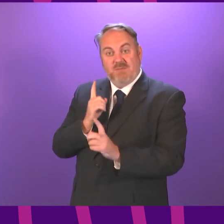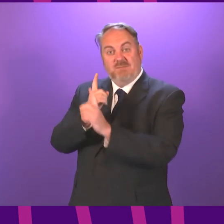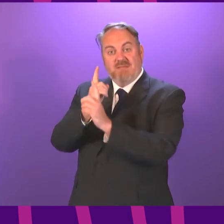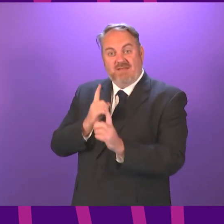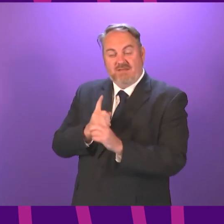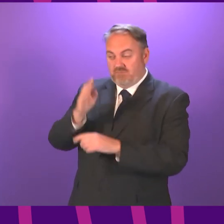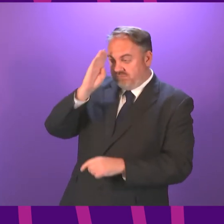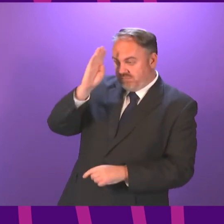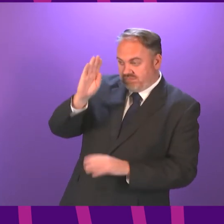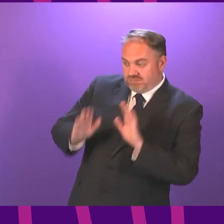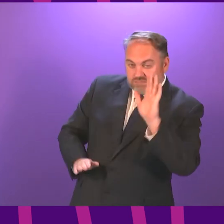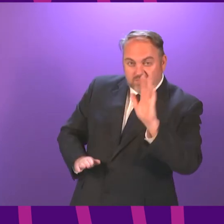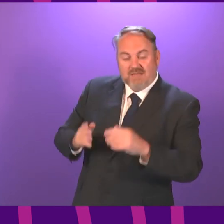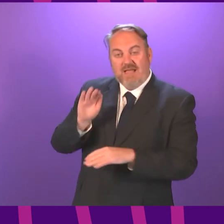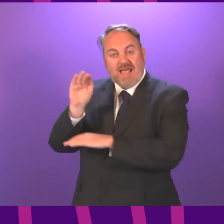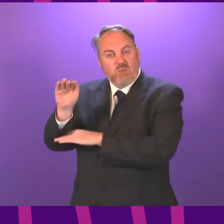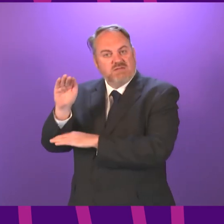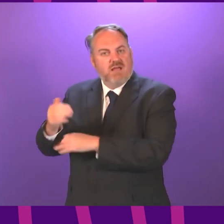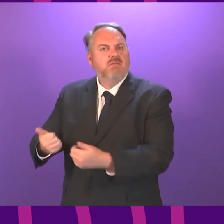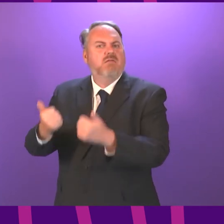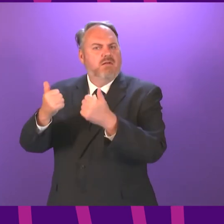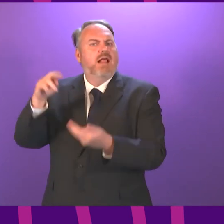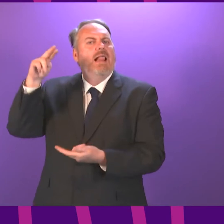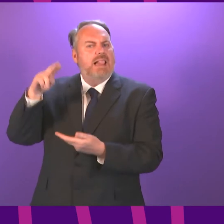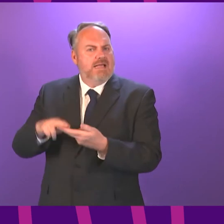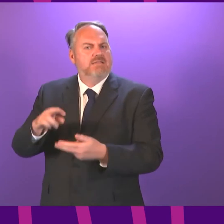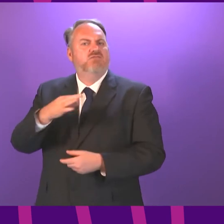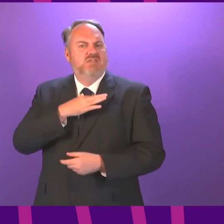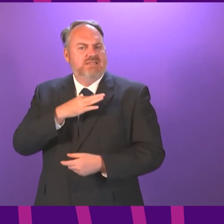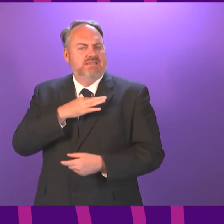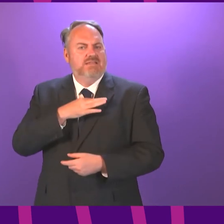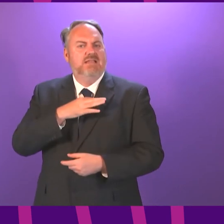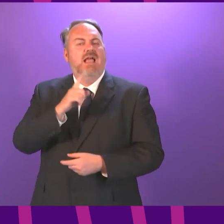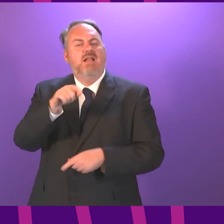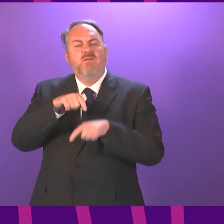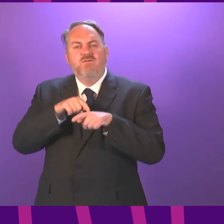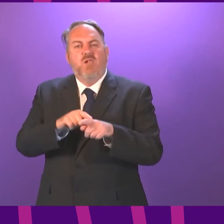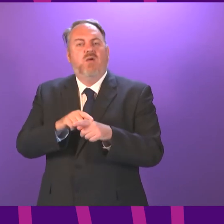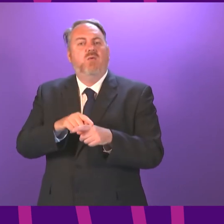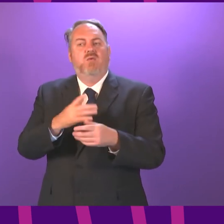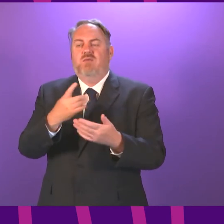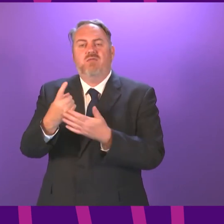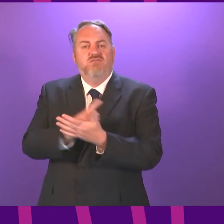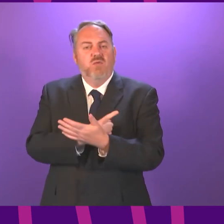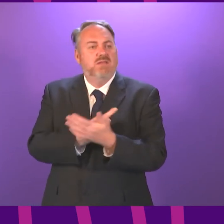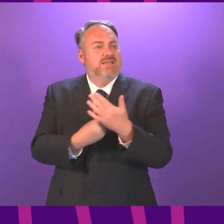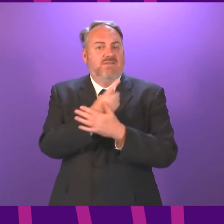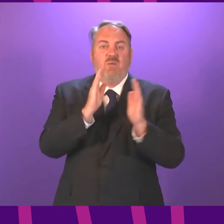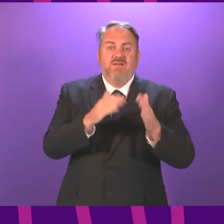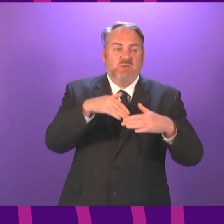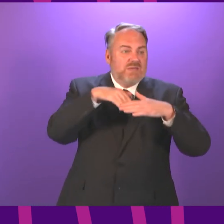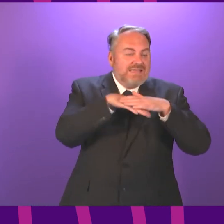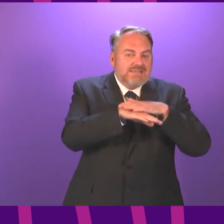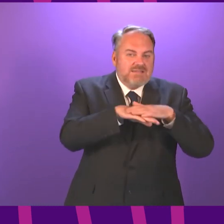than meeting indoors. If you are meeting indoors, though, please stick to the limits and make sure the room is as well ventilated as possible.